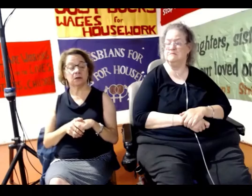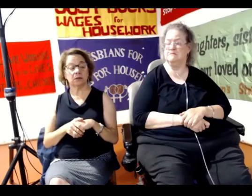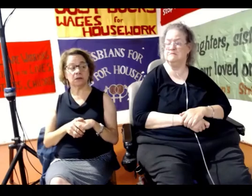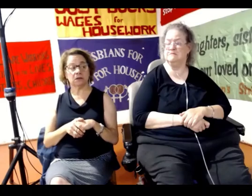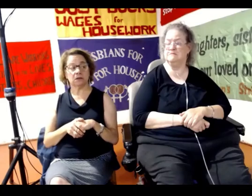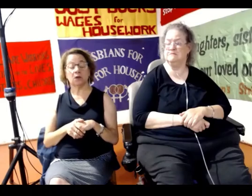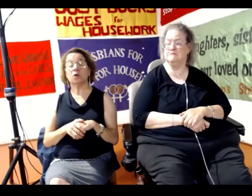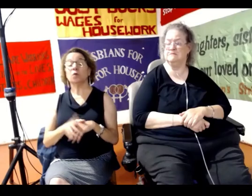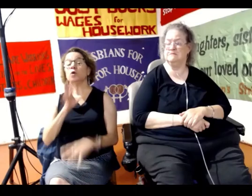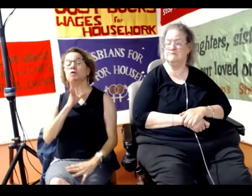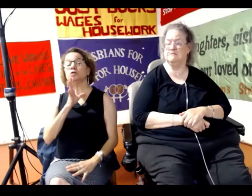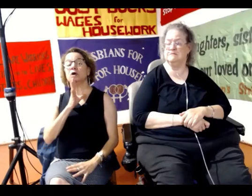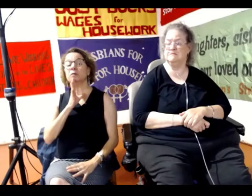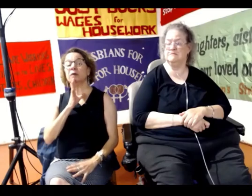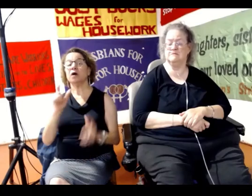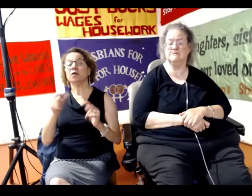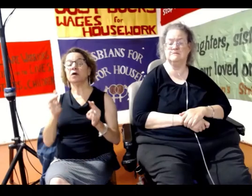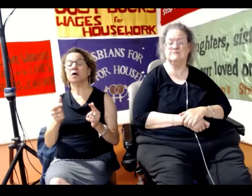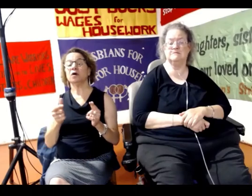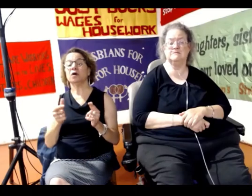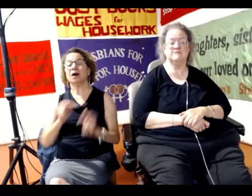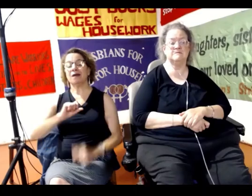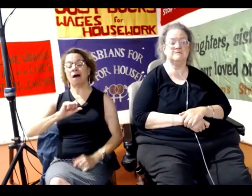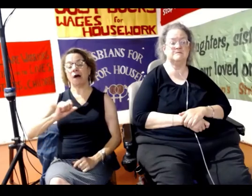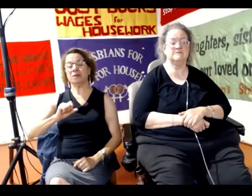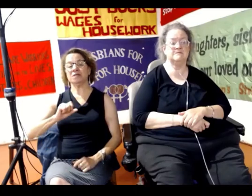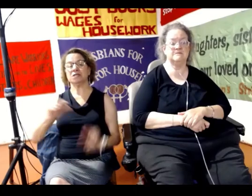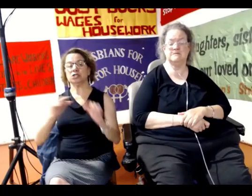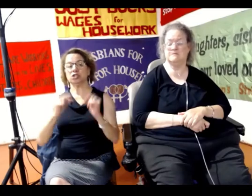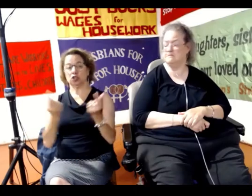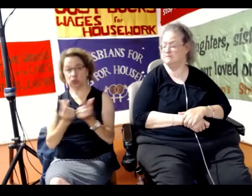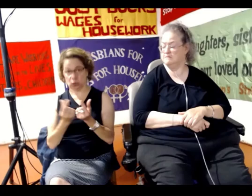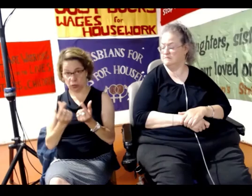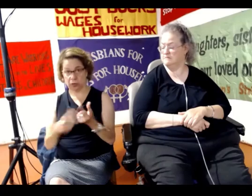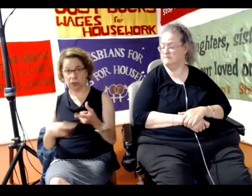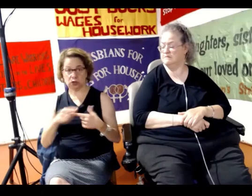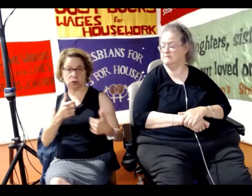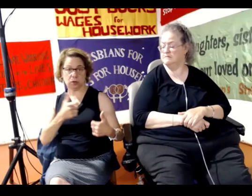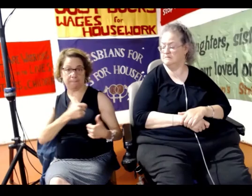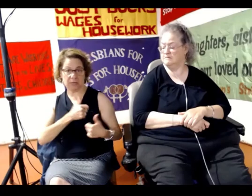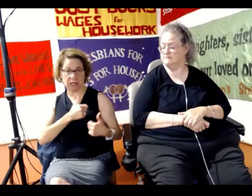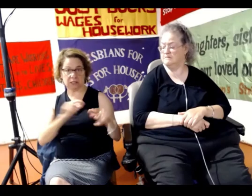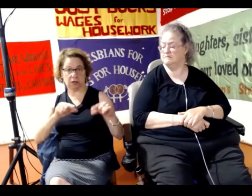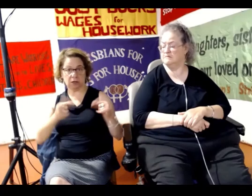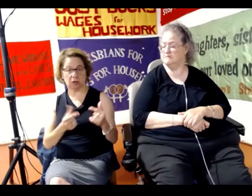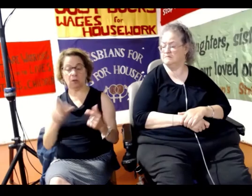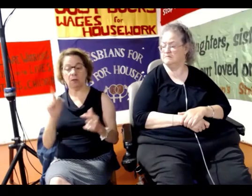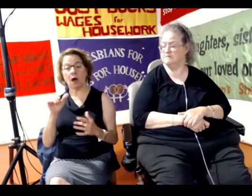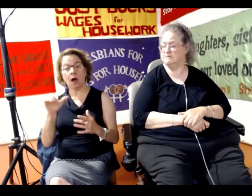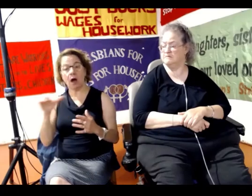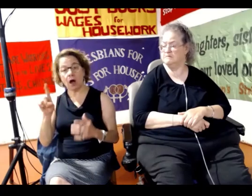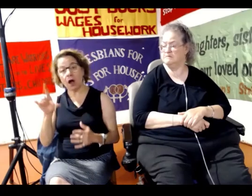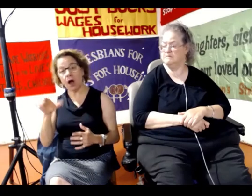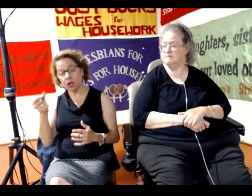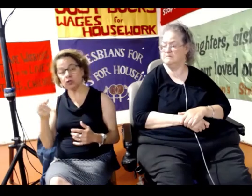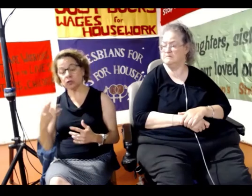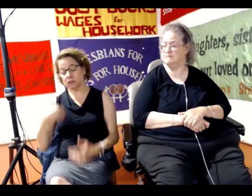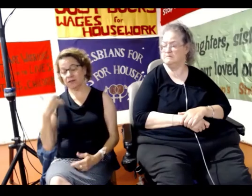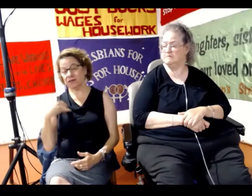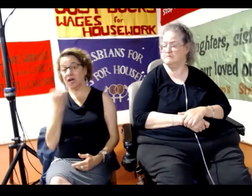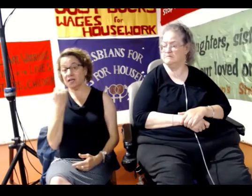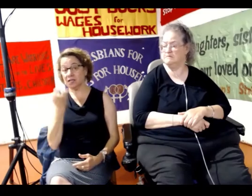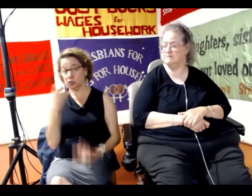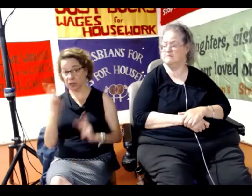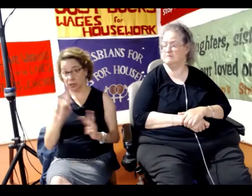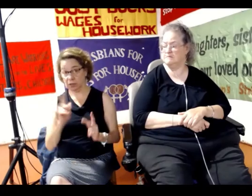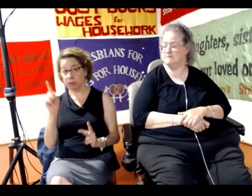So, there is a Jewish opposition to this militarism. Hundreds of young Israelis and